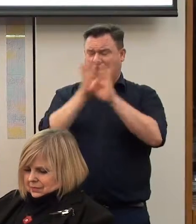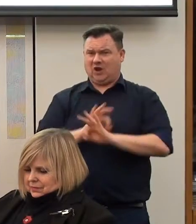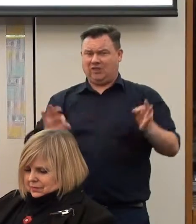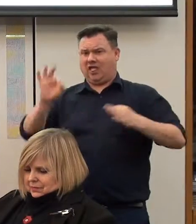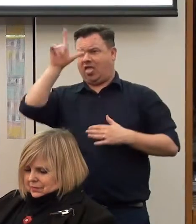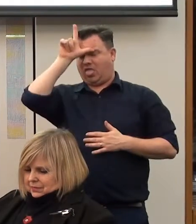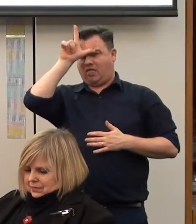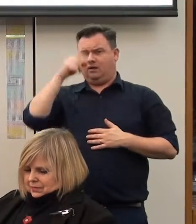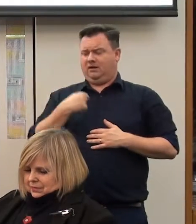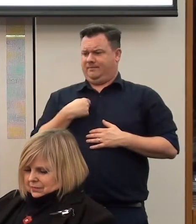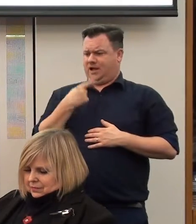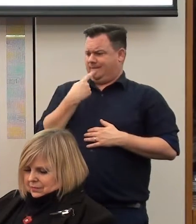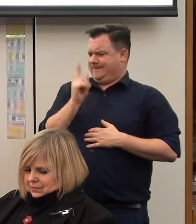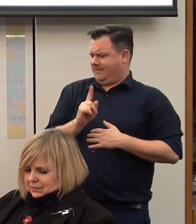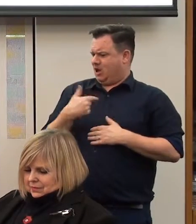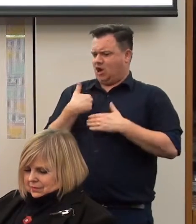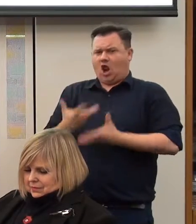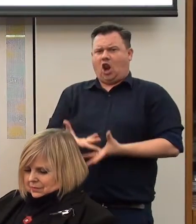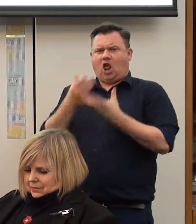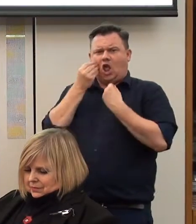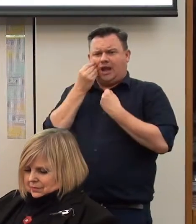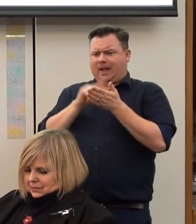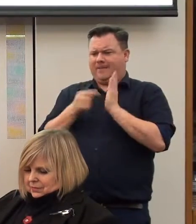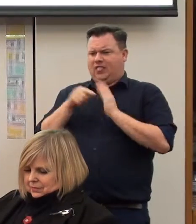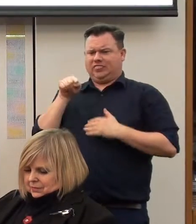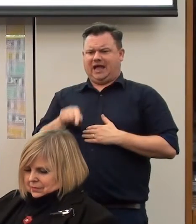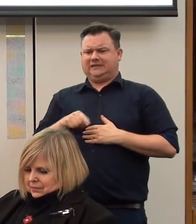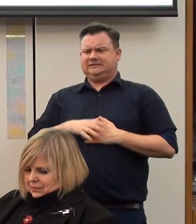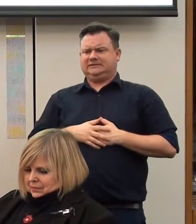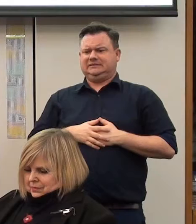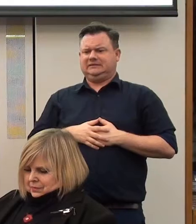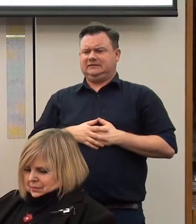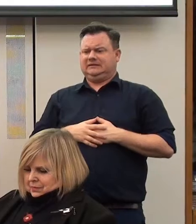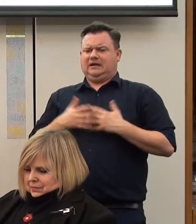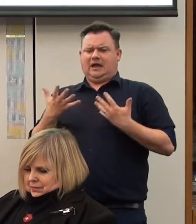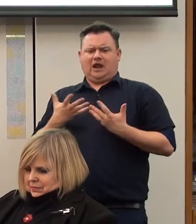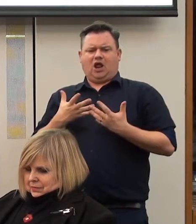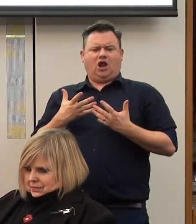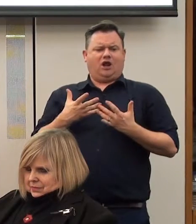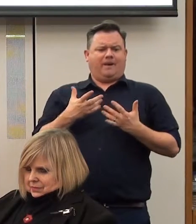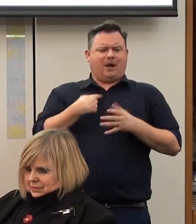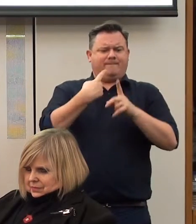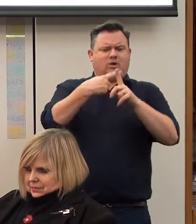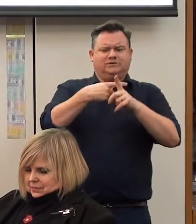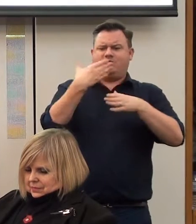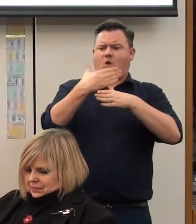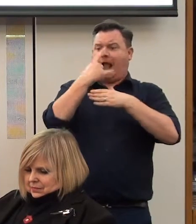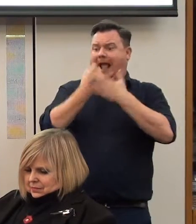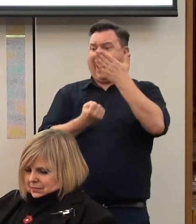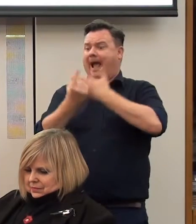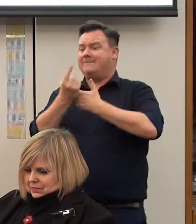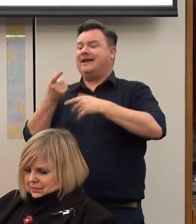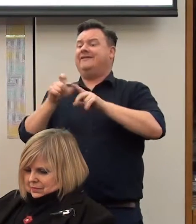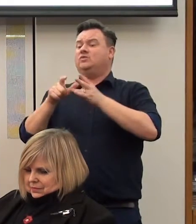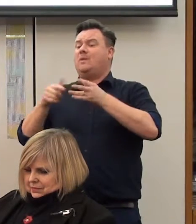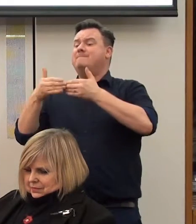worse than that, you know, our young people aren't learning about it, and aren't learning about the, you know, the positive work that could happen if we were doing